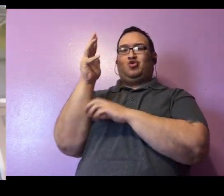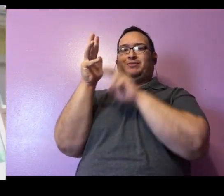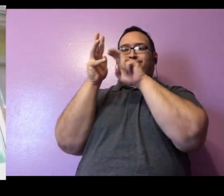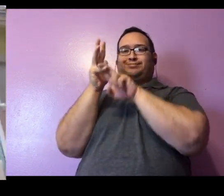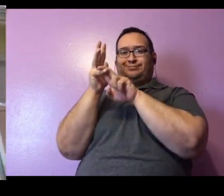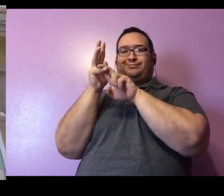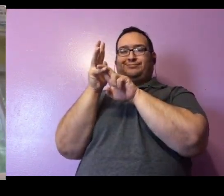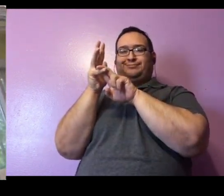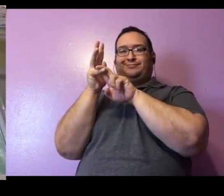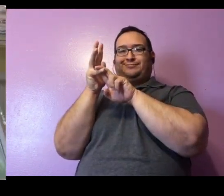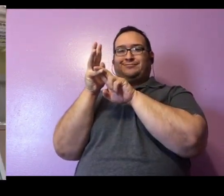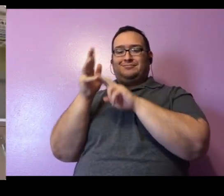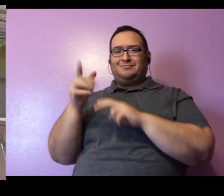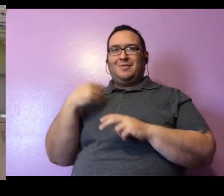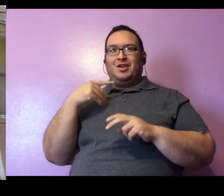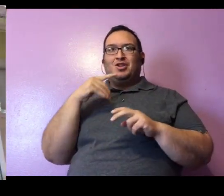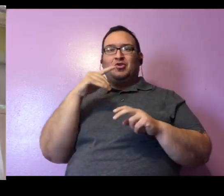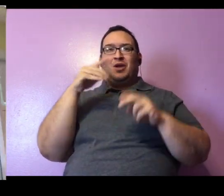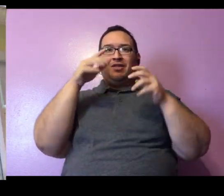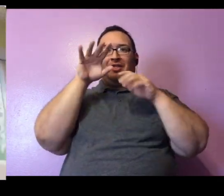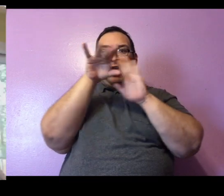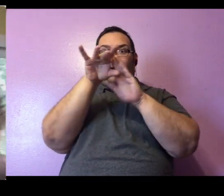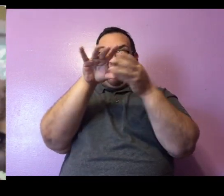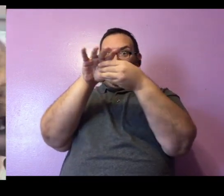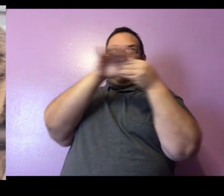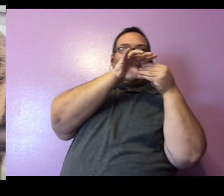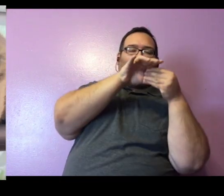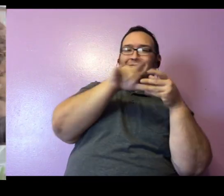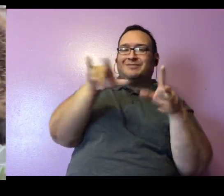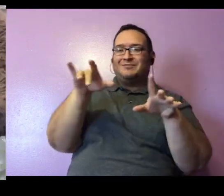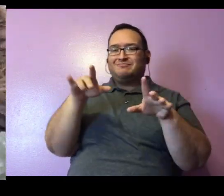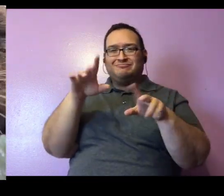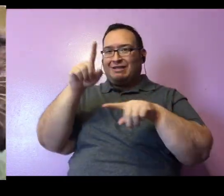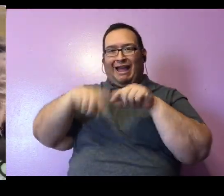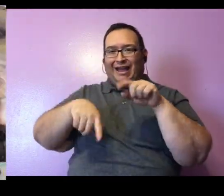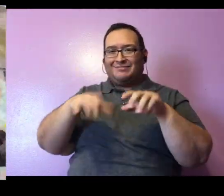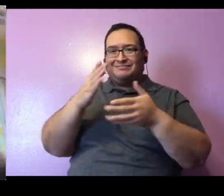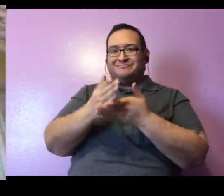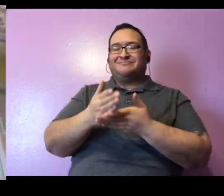Party foul, Lucille. Anyway, the whiskers help her navigate the forest where she lives.